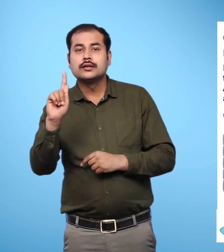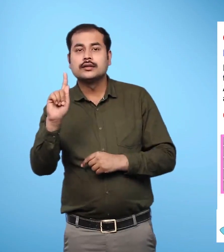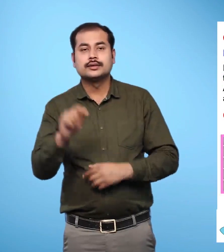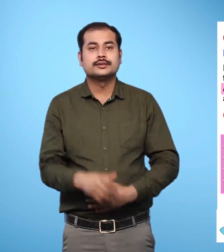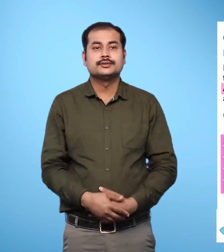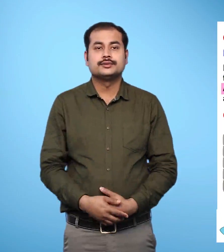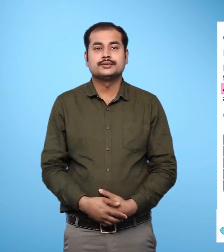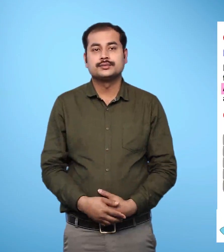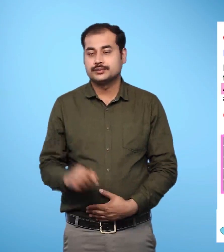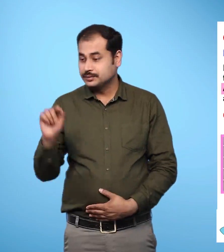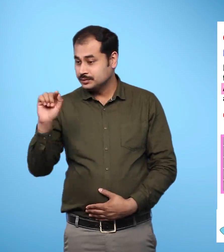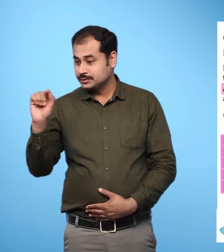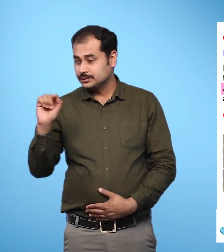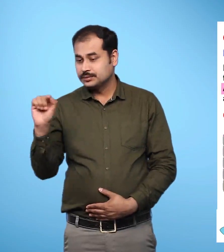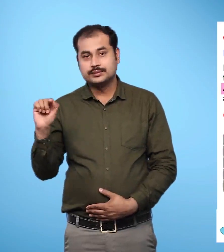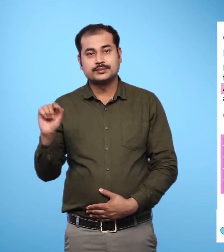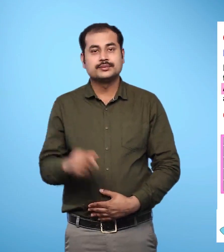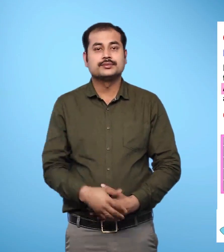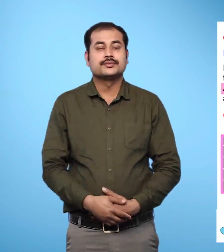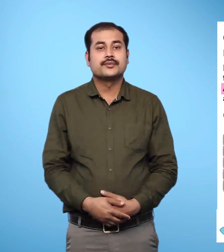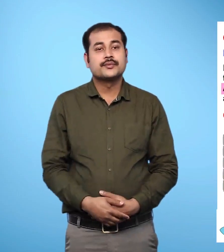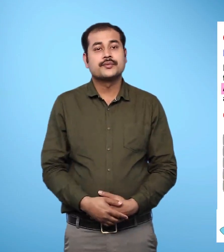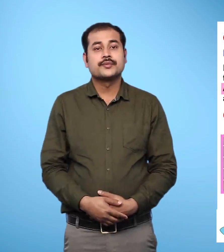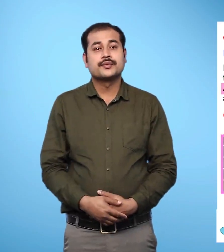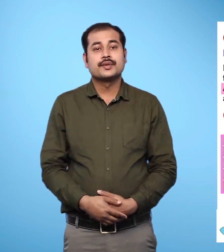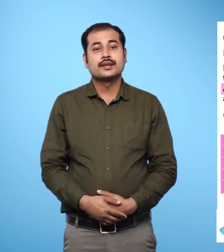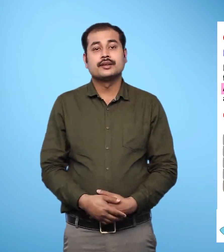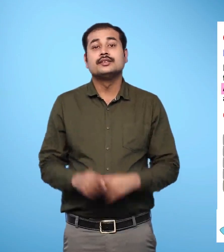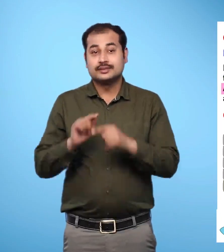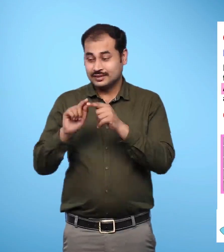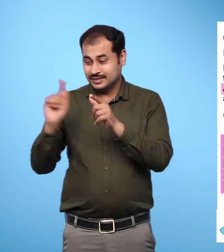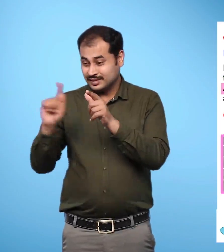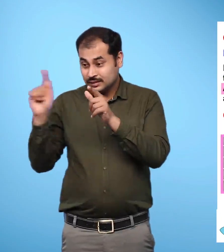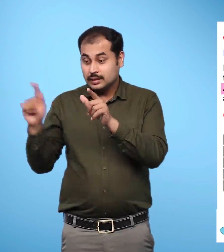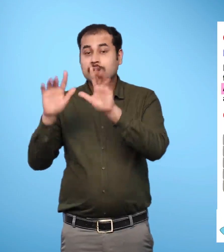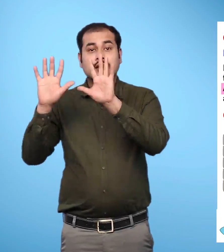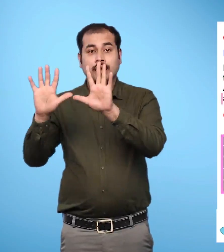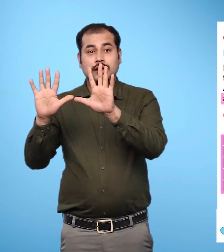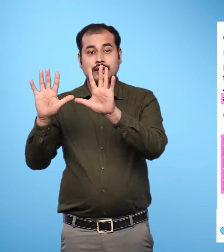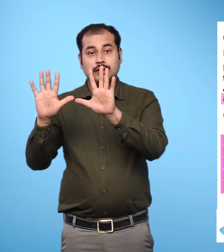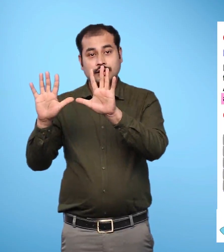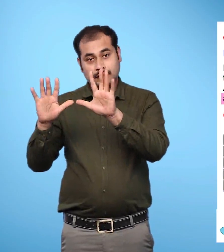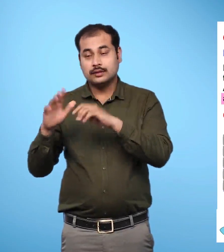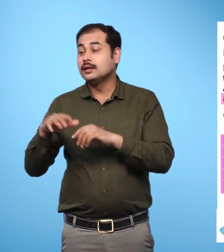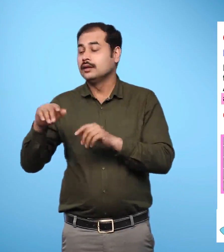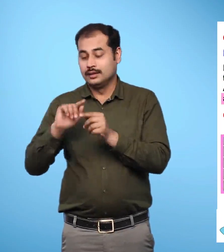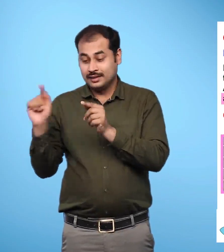After equal to sign, bundle of 10 matchsticks and single matchstick